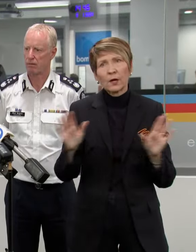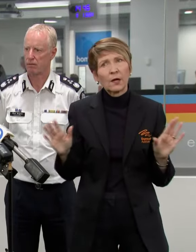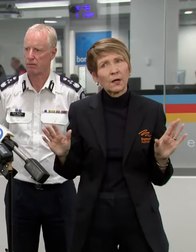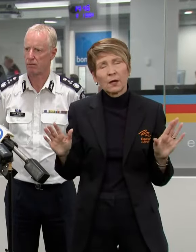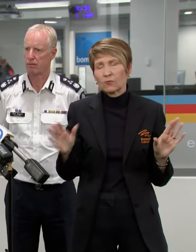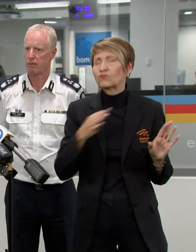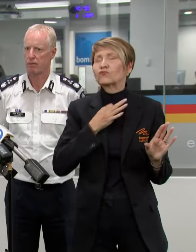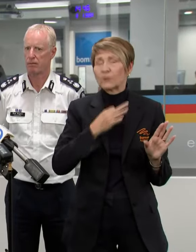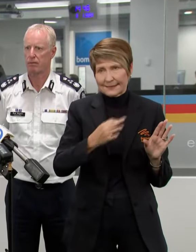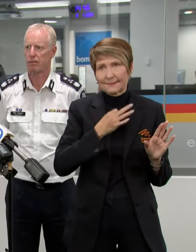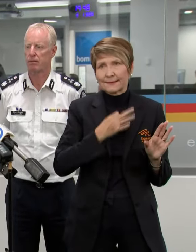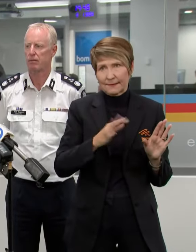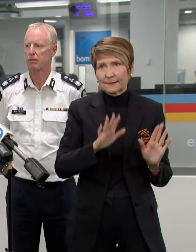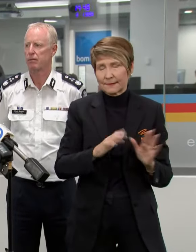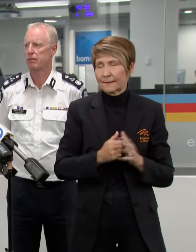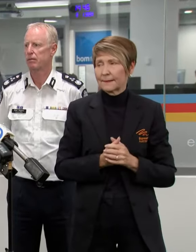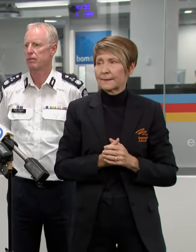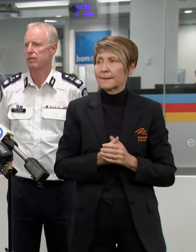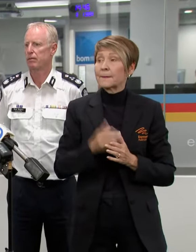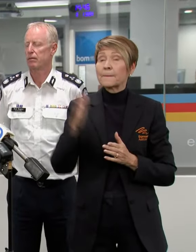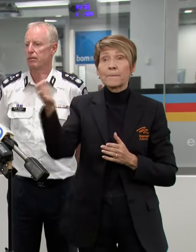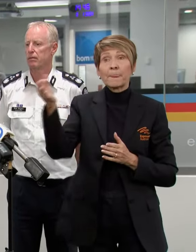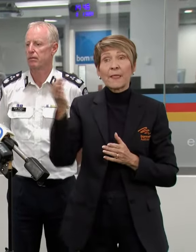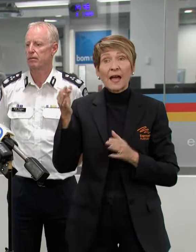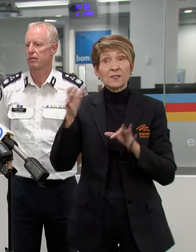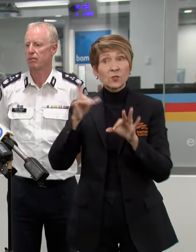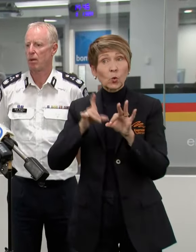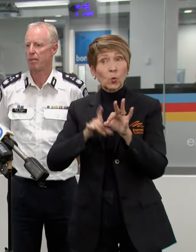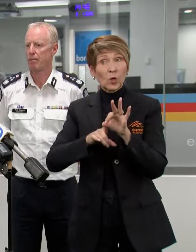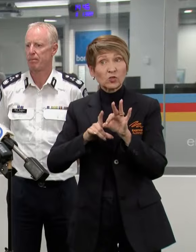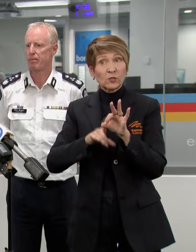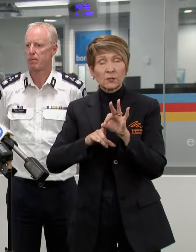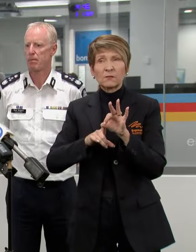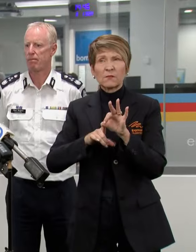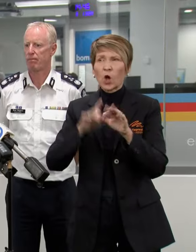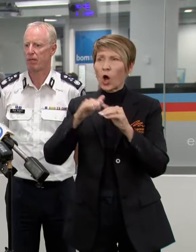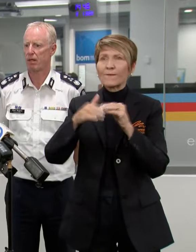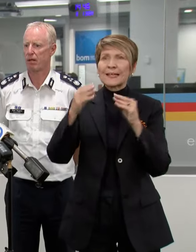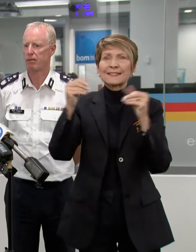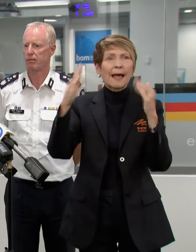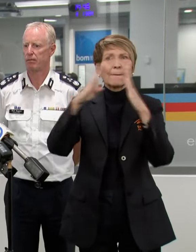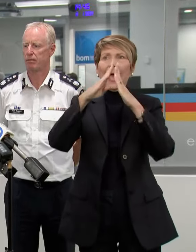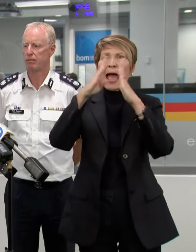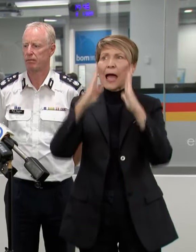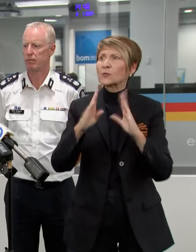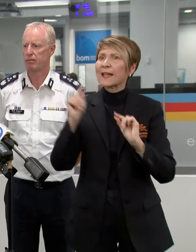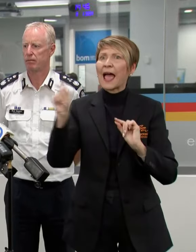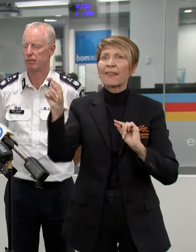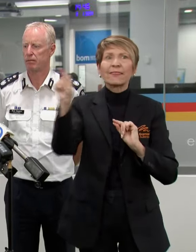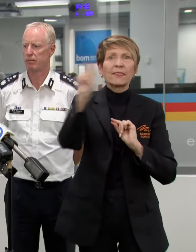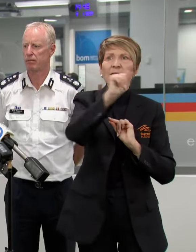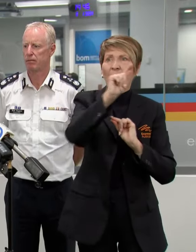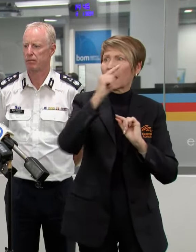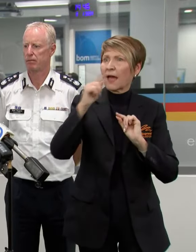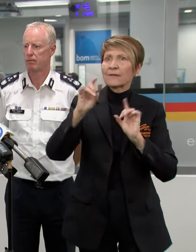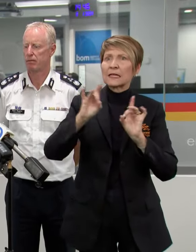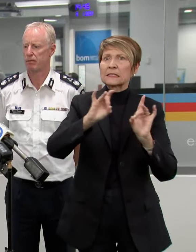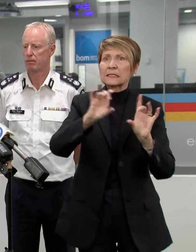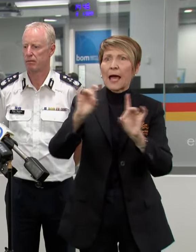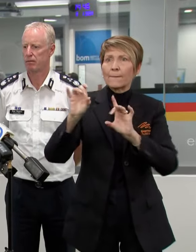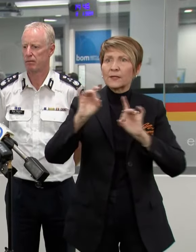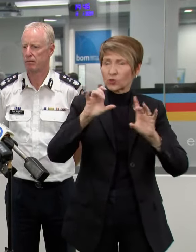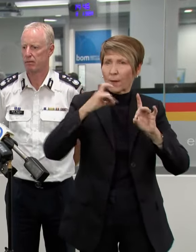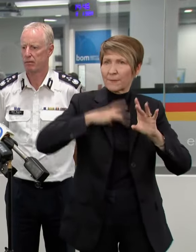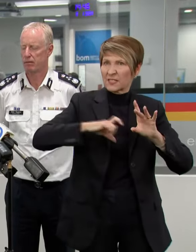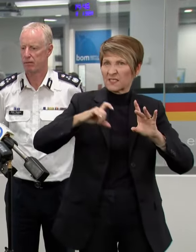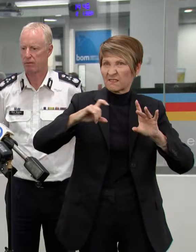Happy to take questions. How many homes so far in Central Victoria have been lost so far? We don't have any exact numbers at